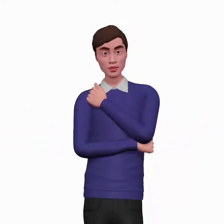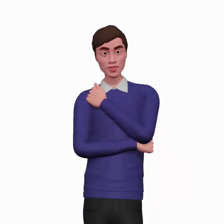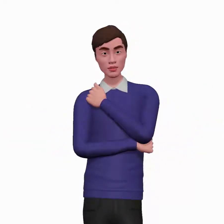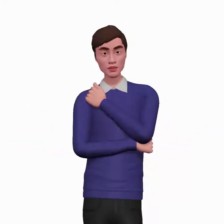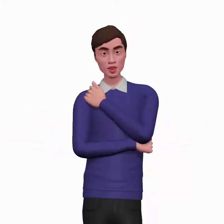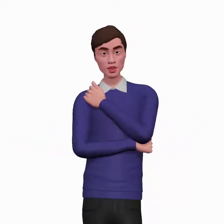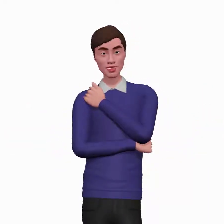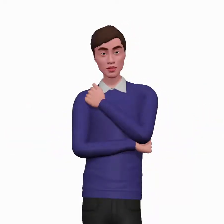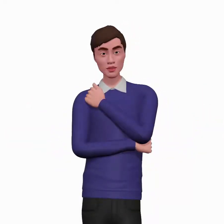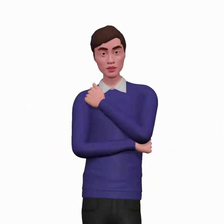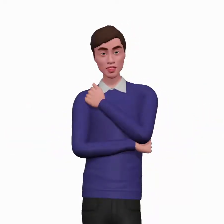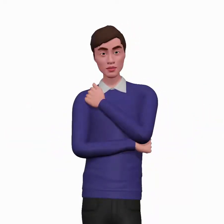ask following questions.